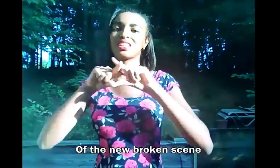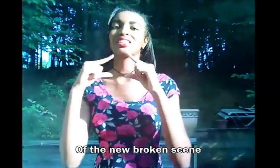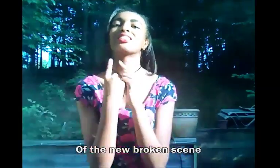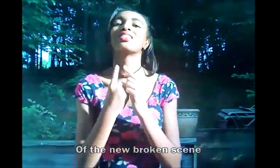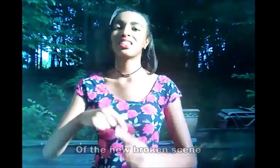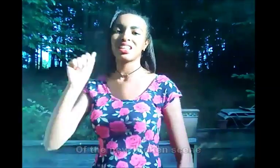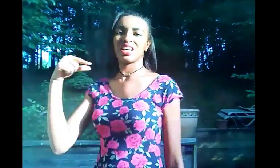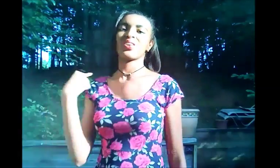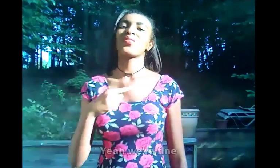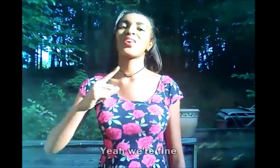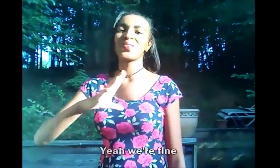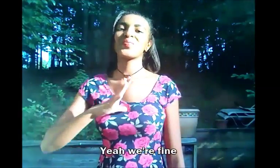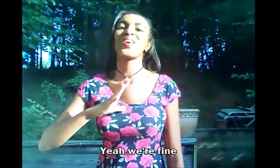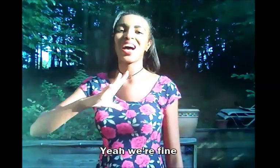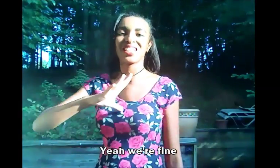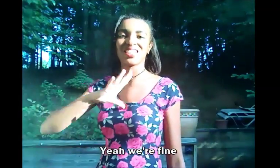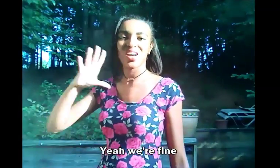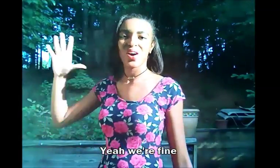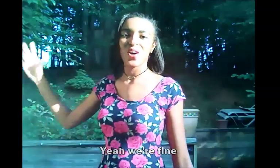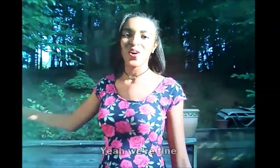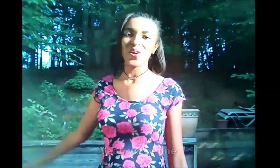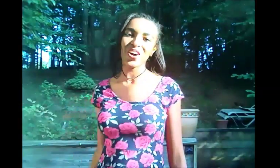broken scene yeah we're alright though Thank you.